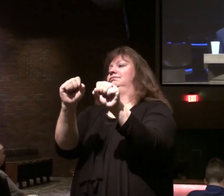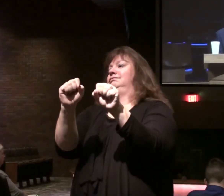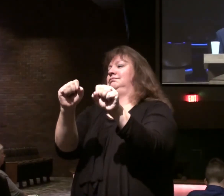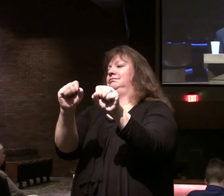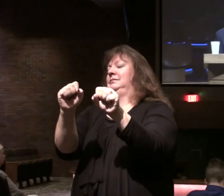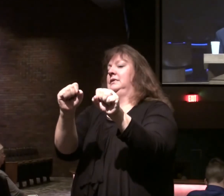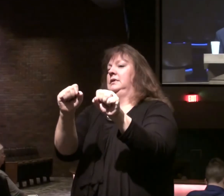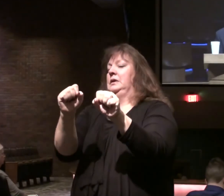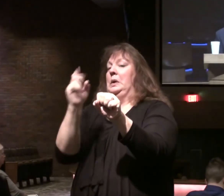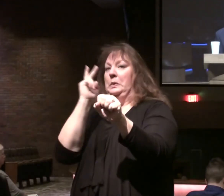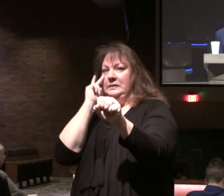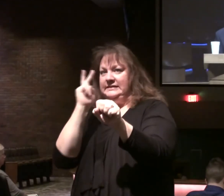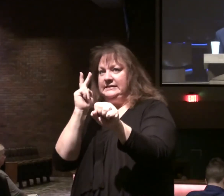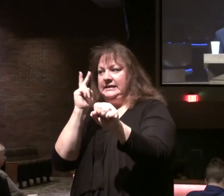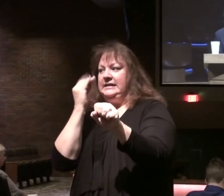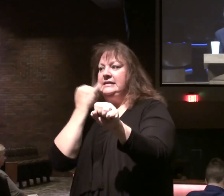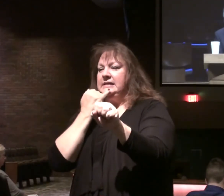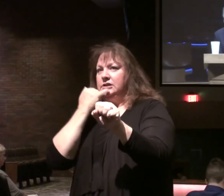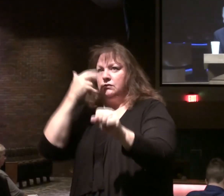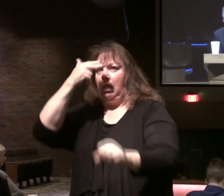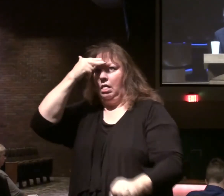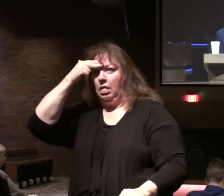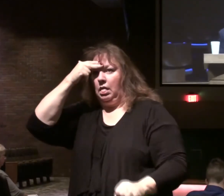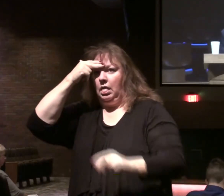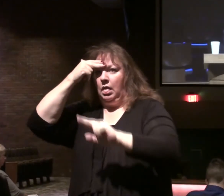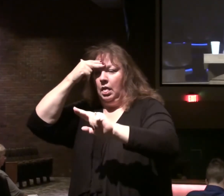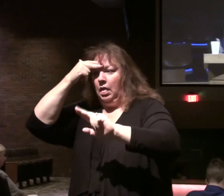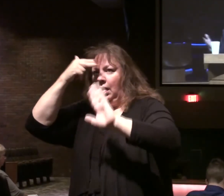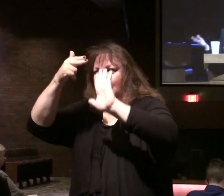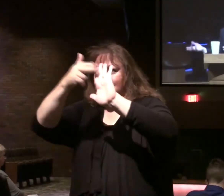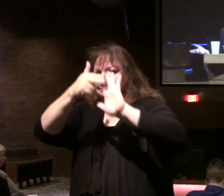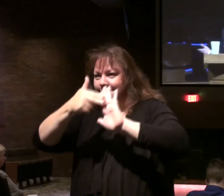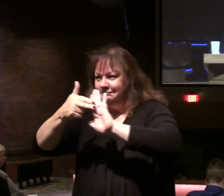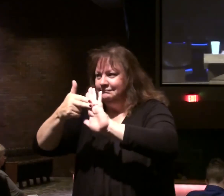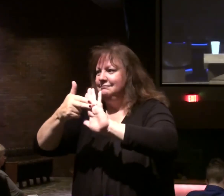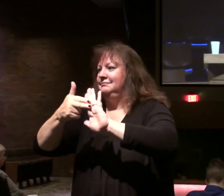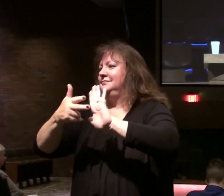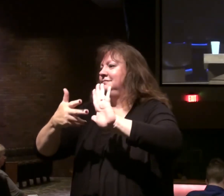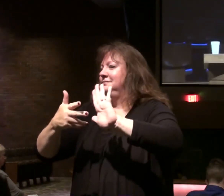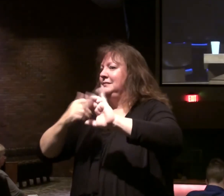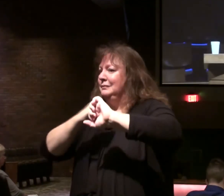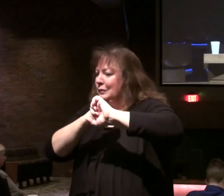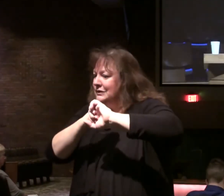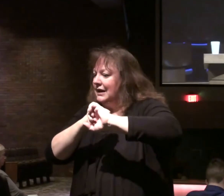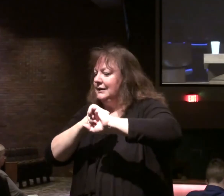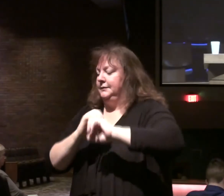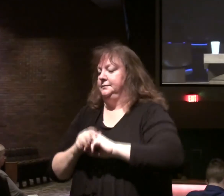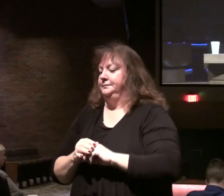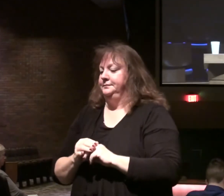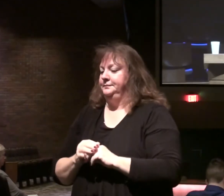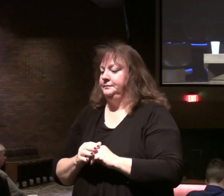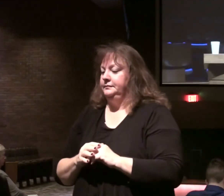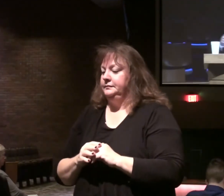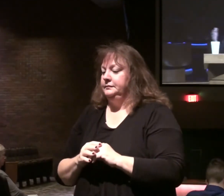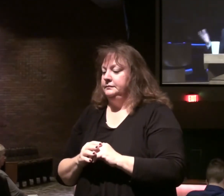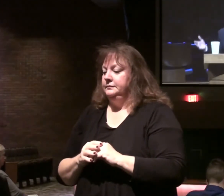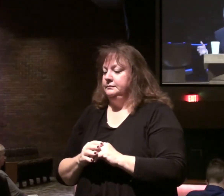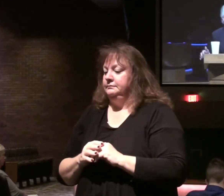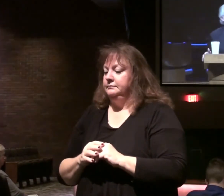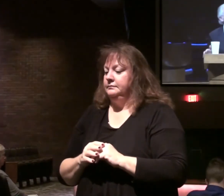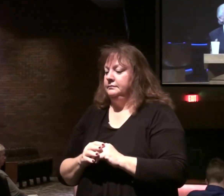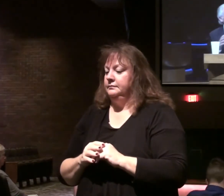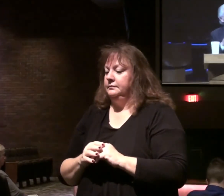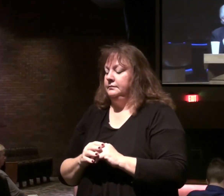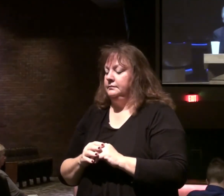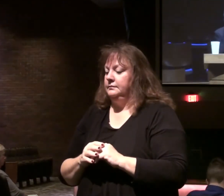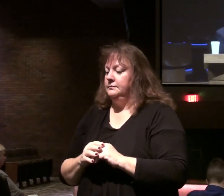Israel measured. The different occasions. That flow through. Zechariah. We haven't gone into